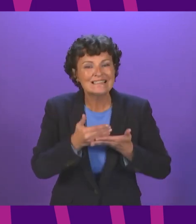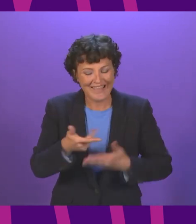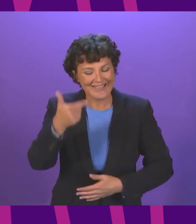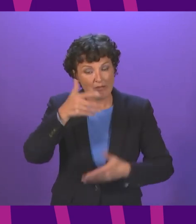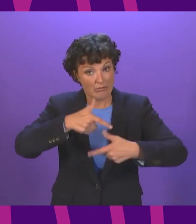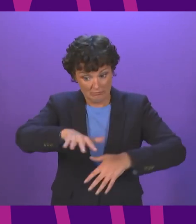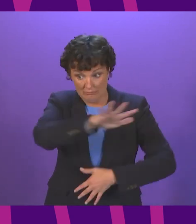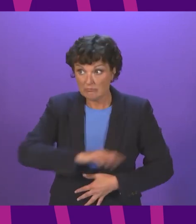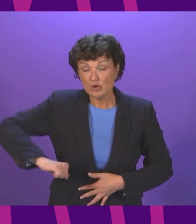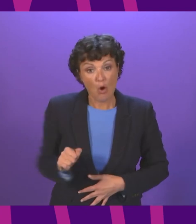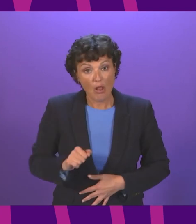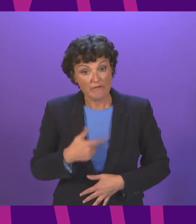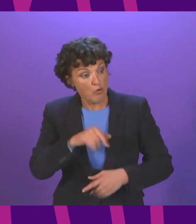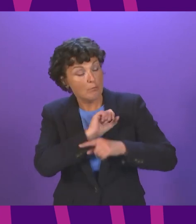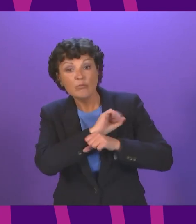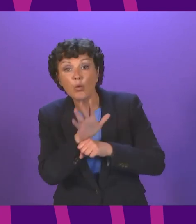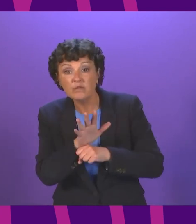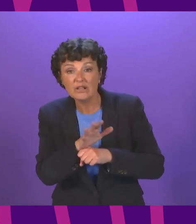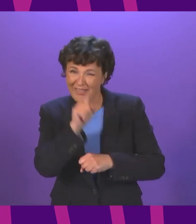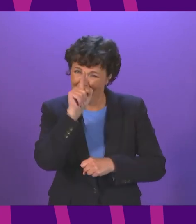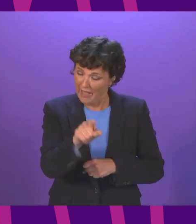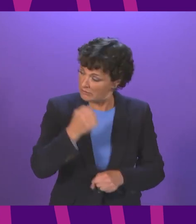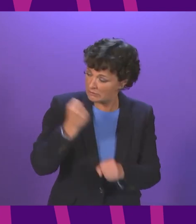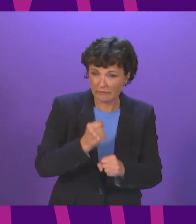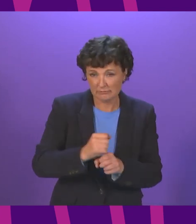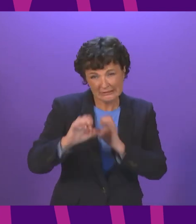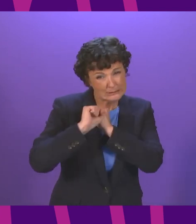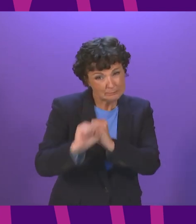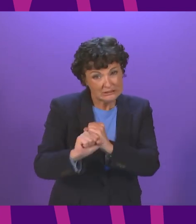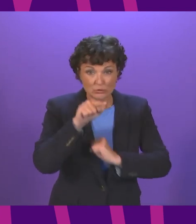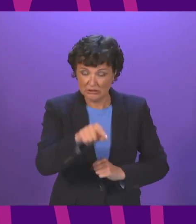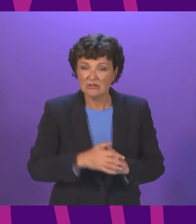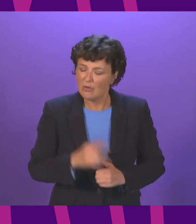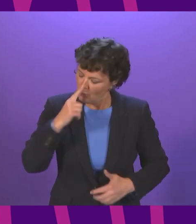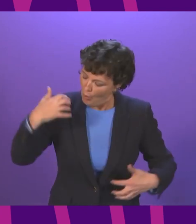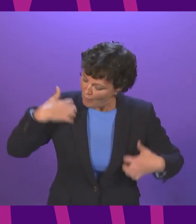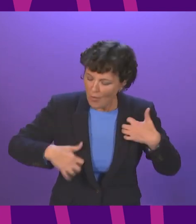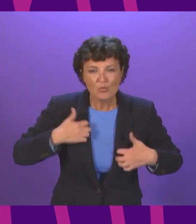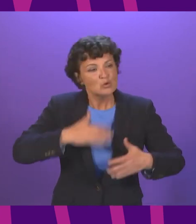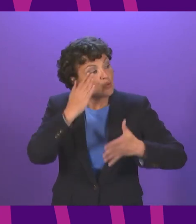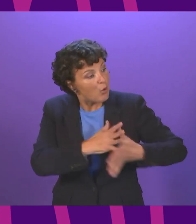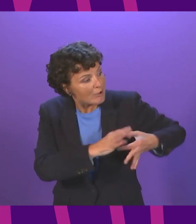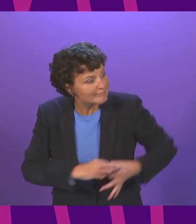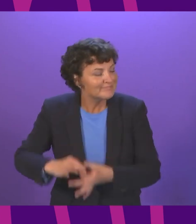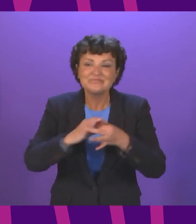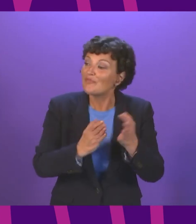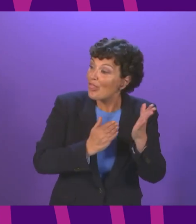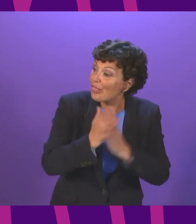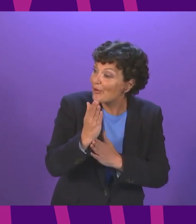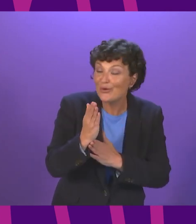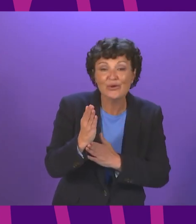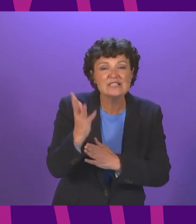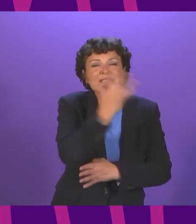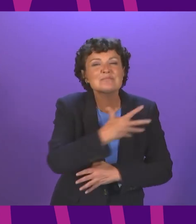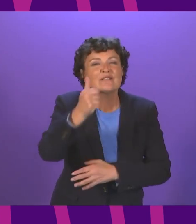from the effects of COVID. That is the mission to which this government is committed, and we look forward to doing that in the spirit of the partnership